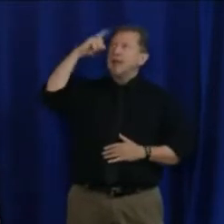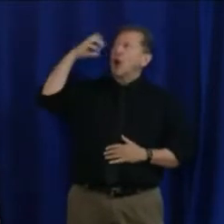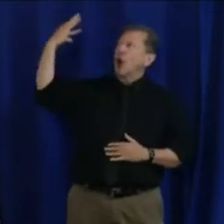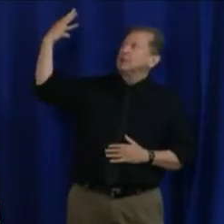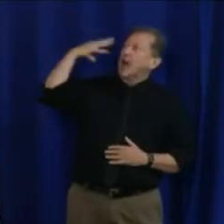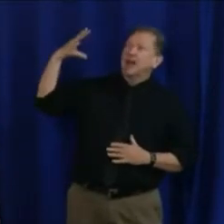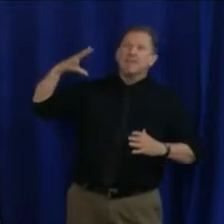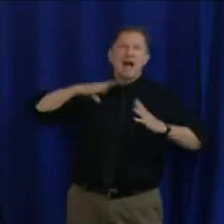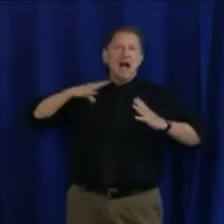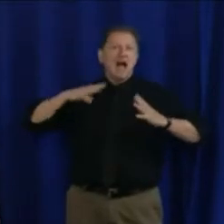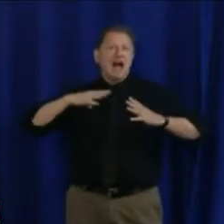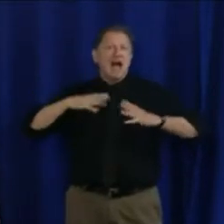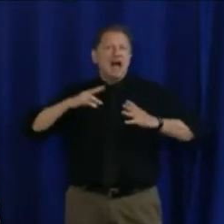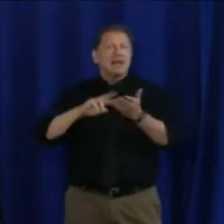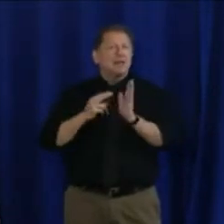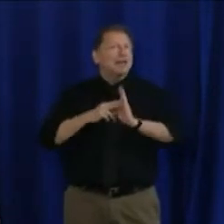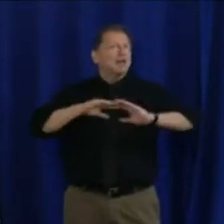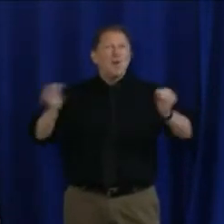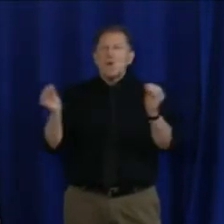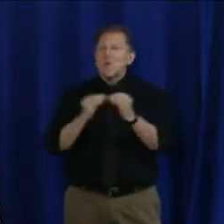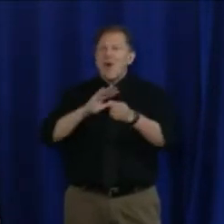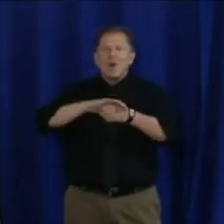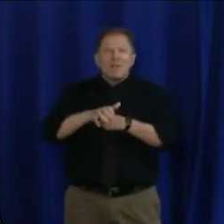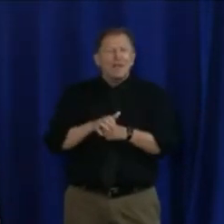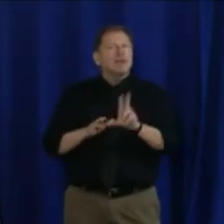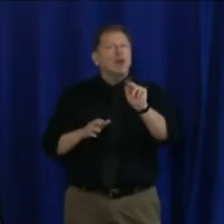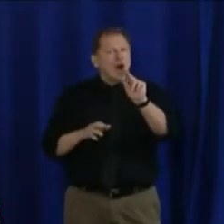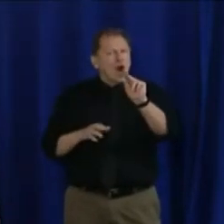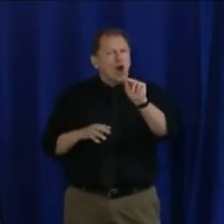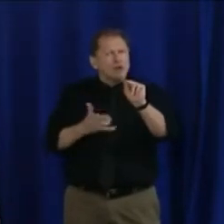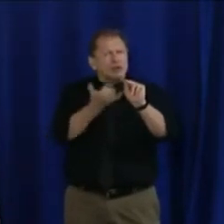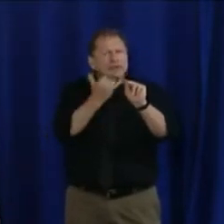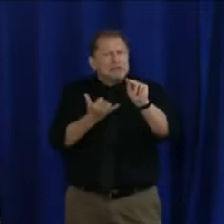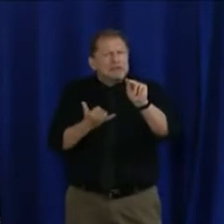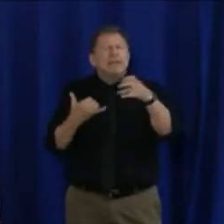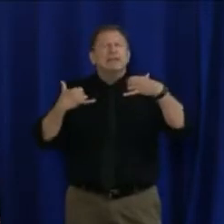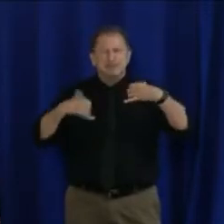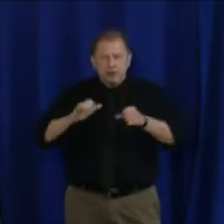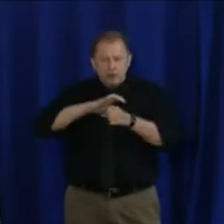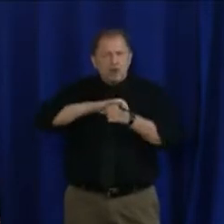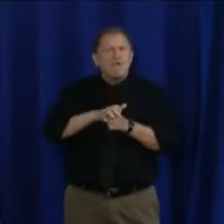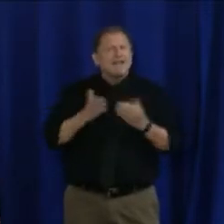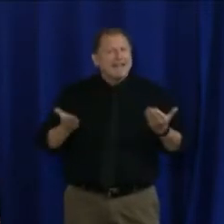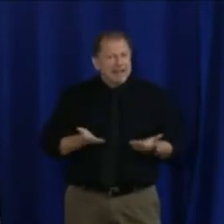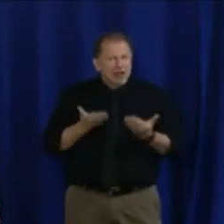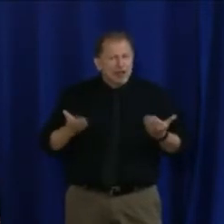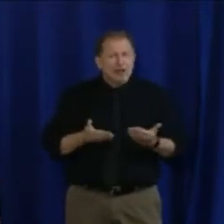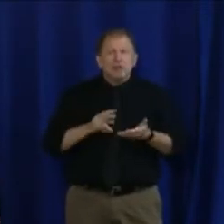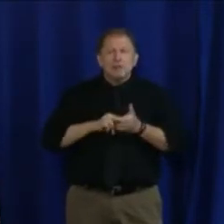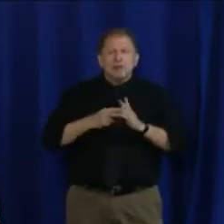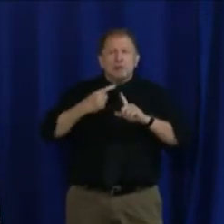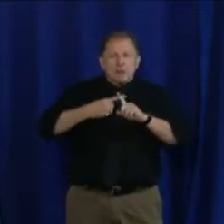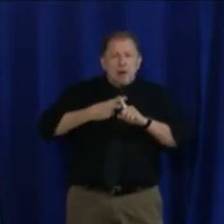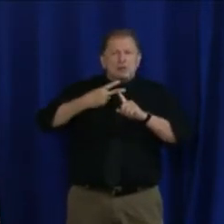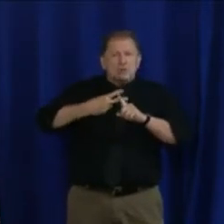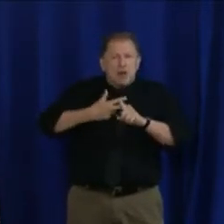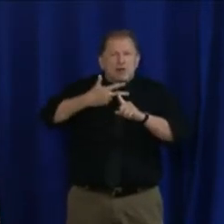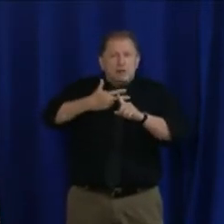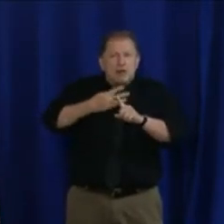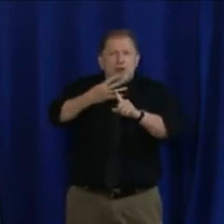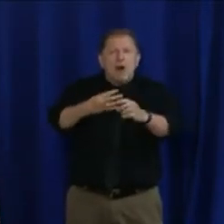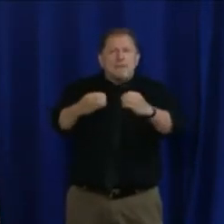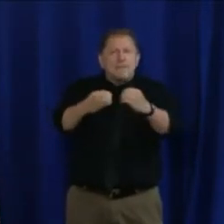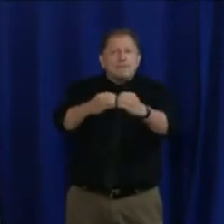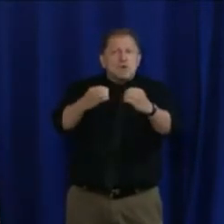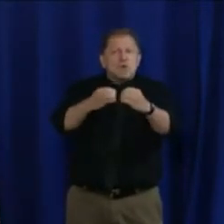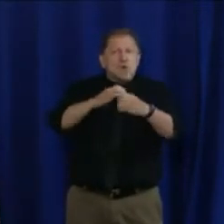here in Chicago and will be part of our future for the foreseeable future. Yes, our